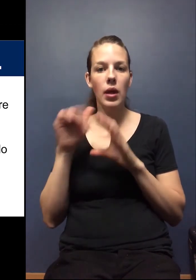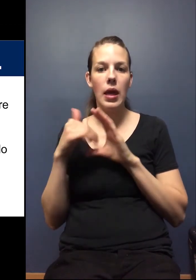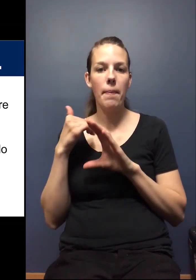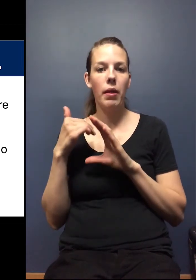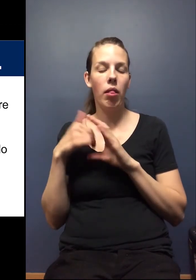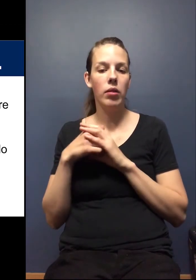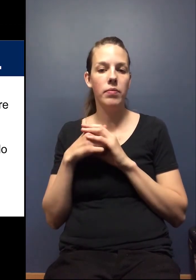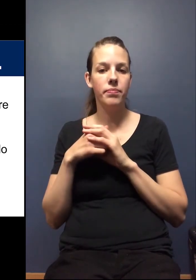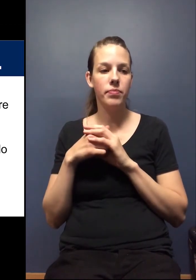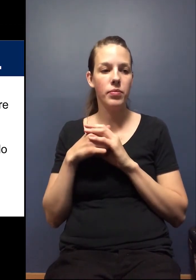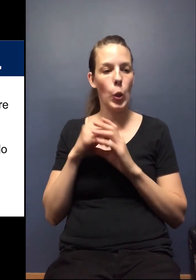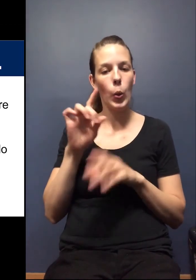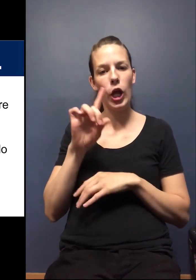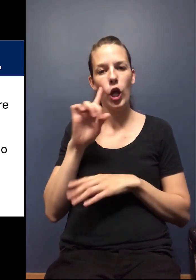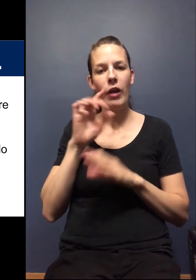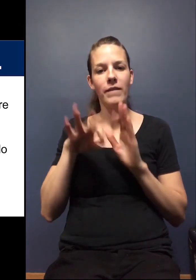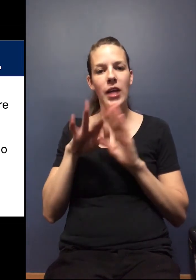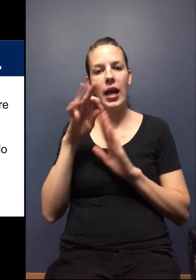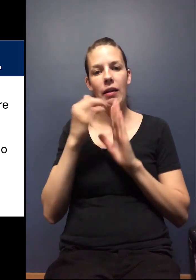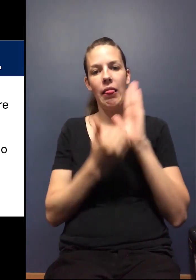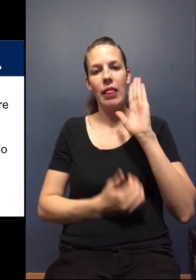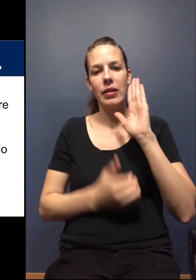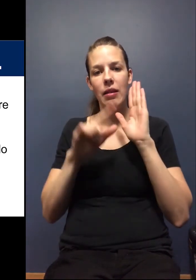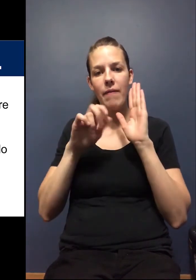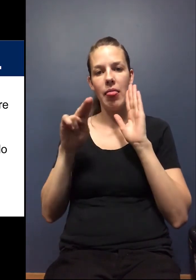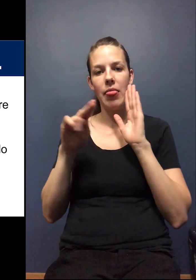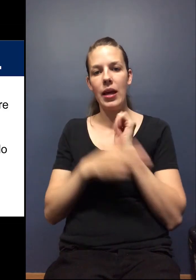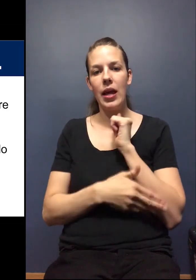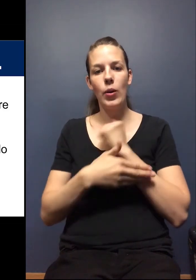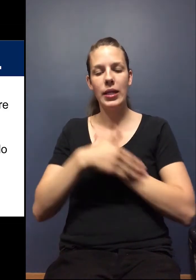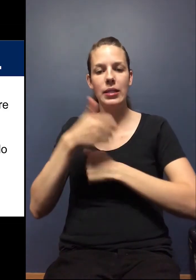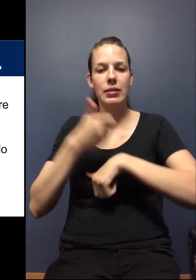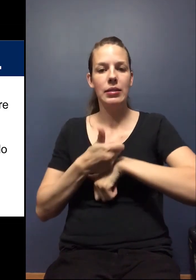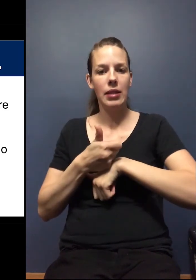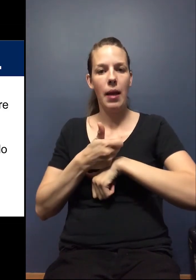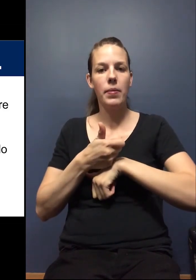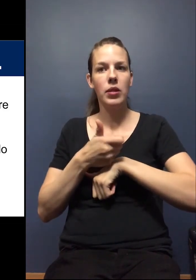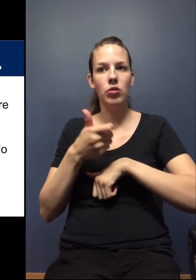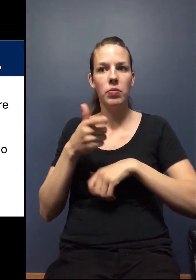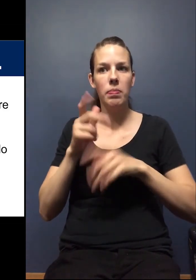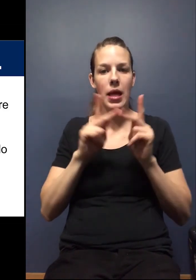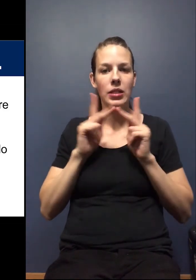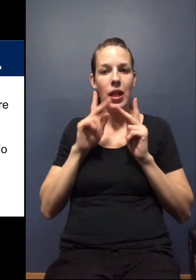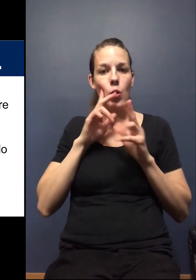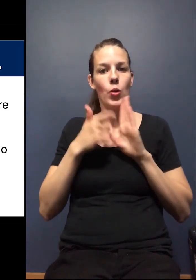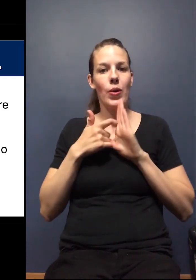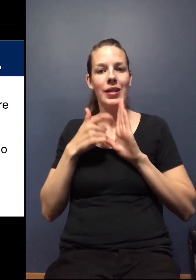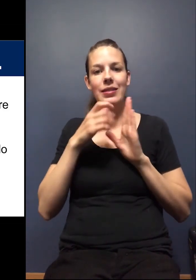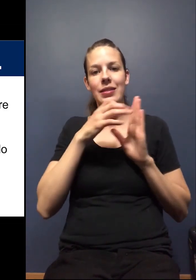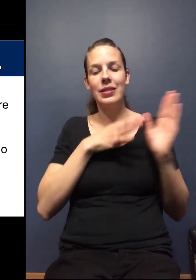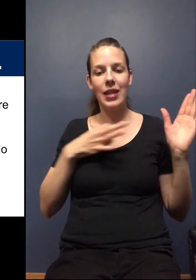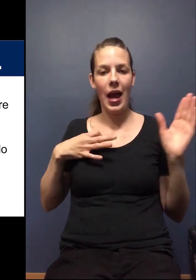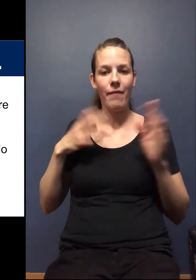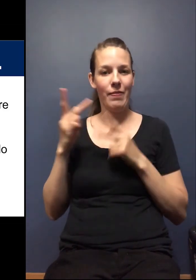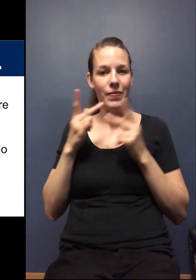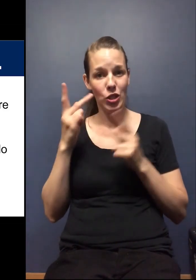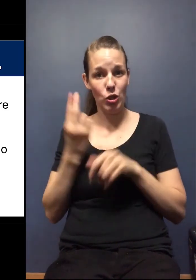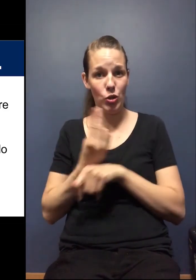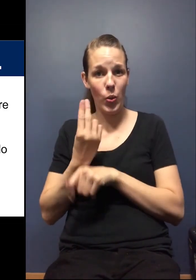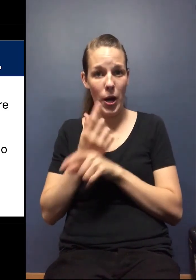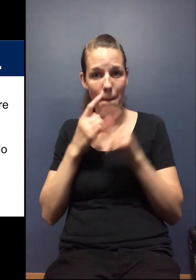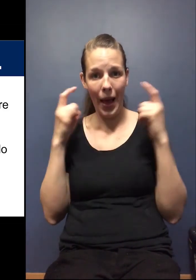emailed. says, where can we find a list of Linn County establishments that are requiring staff and visitors to wear masks?